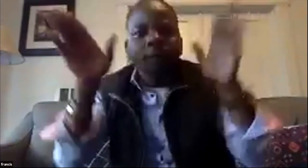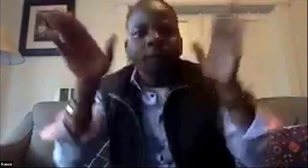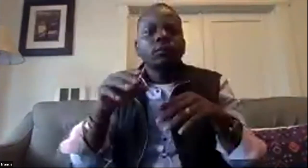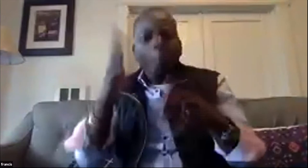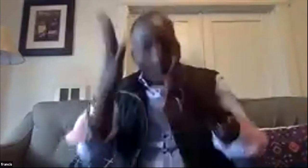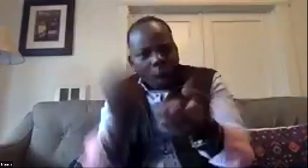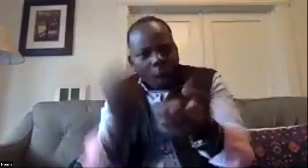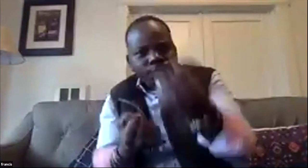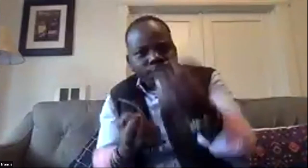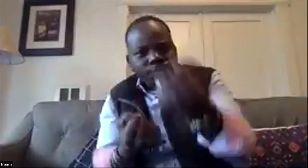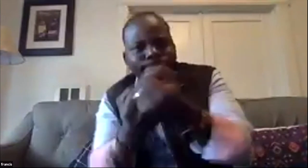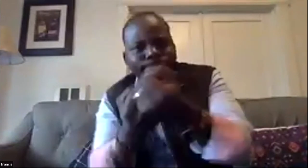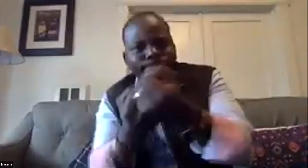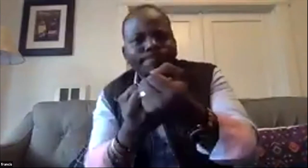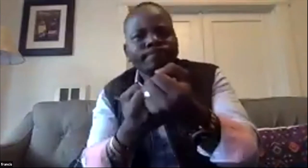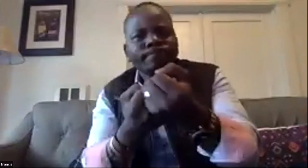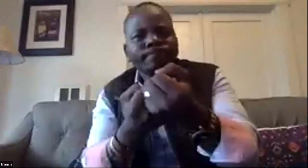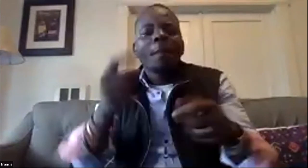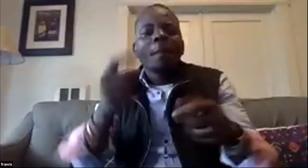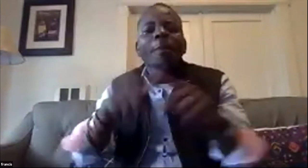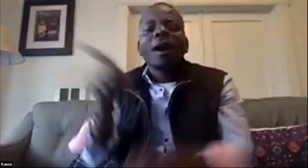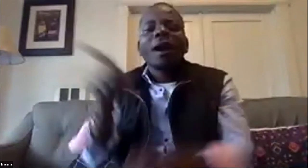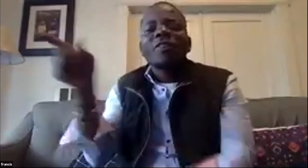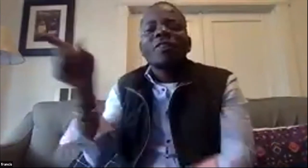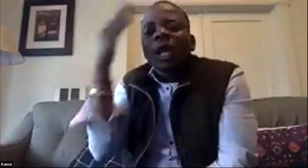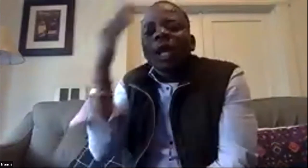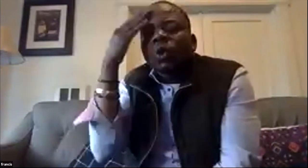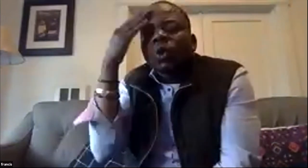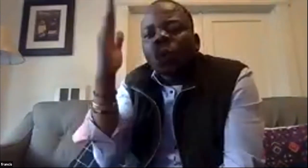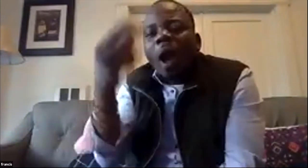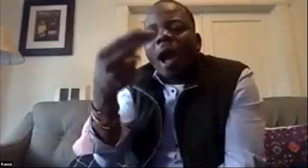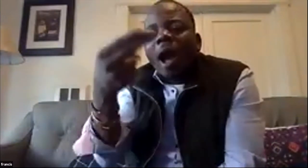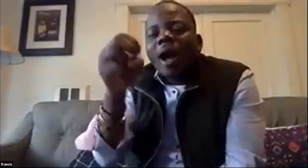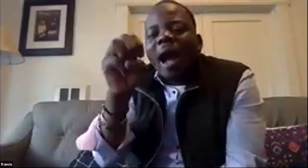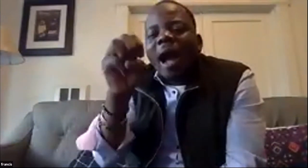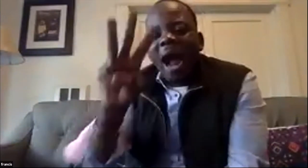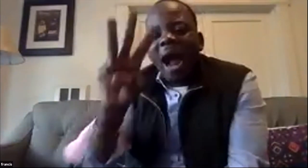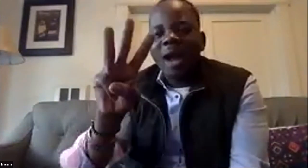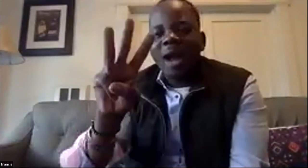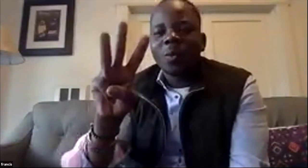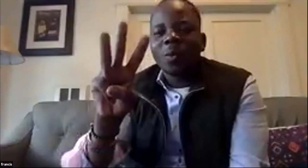has been very uh interested in collaborating and part partnering with the ilo